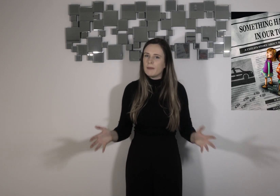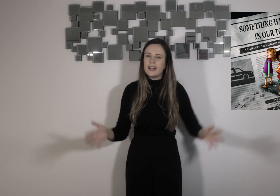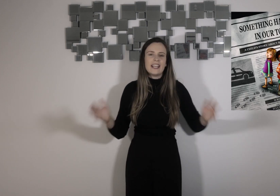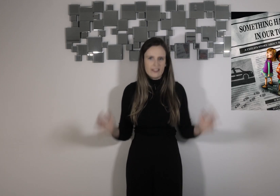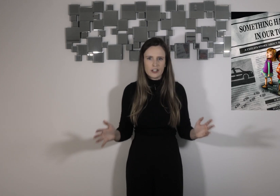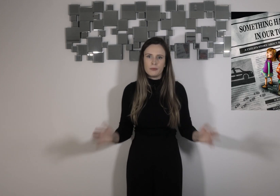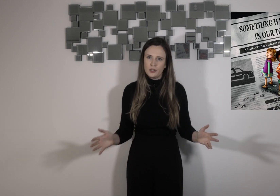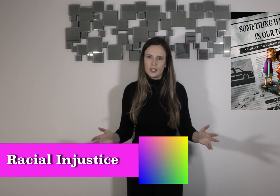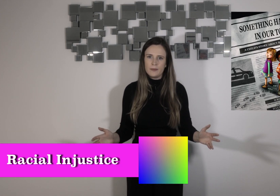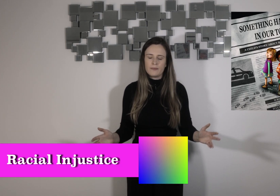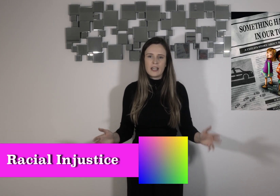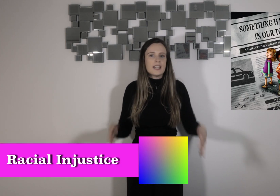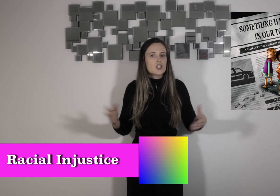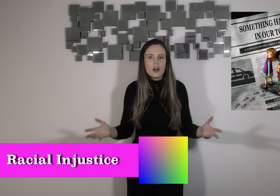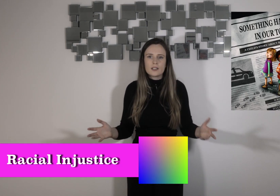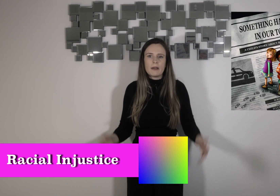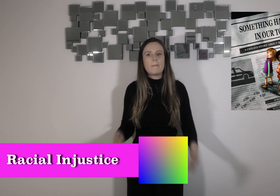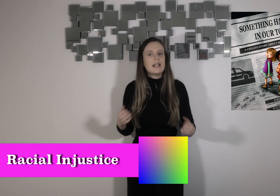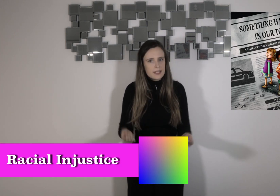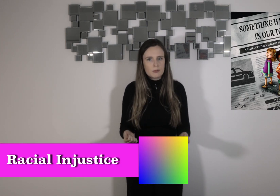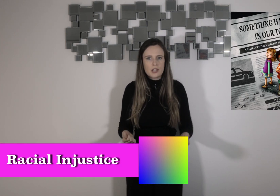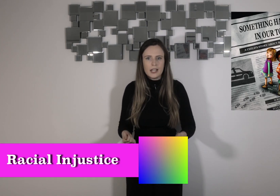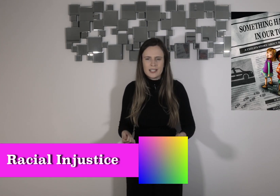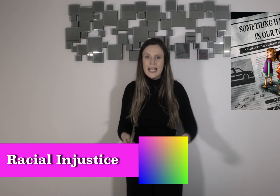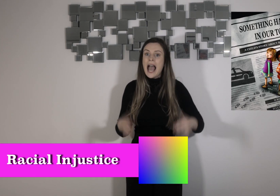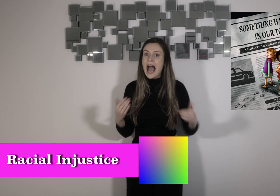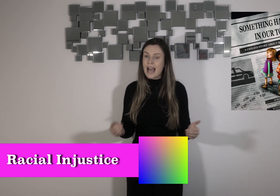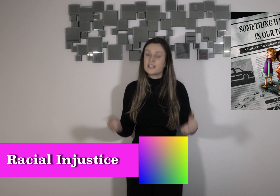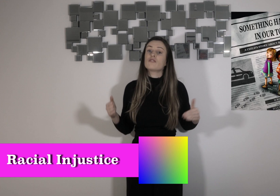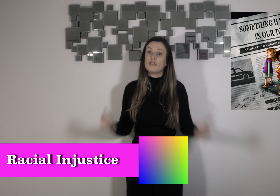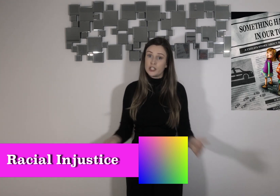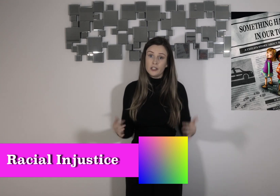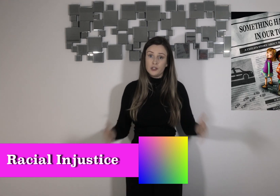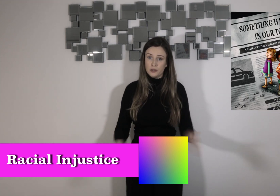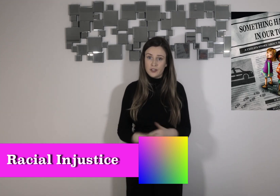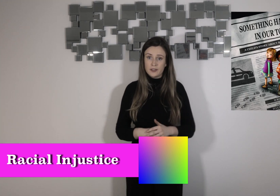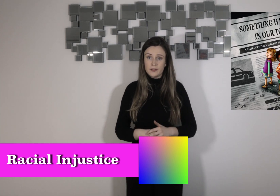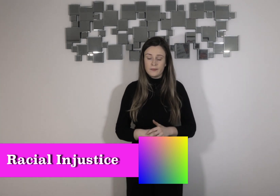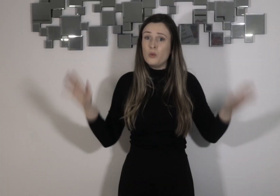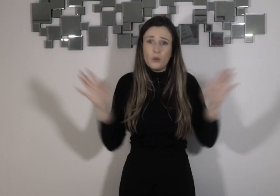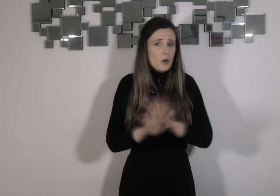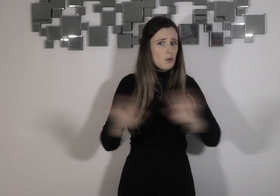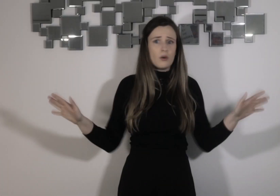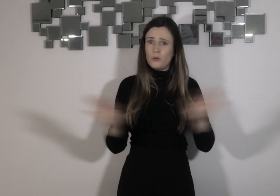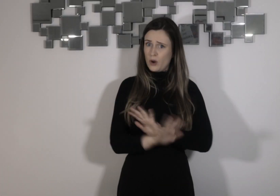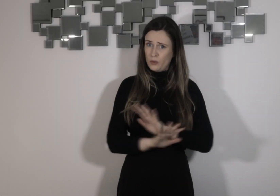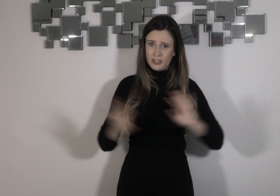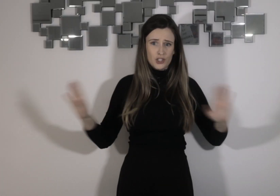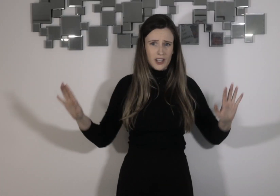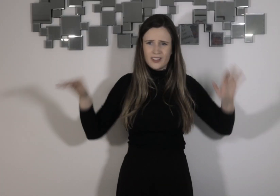man in their community. It talks about police brutality and racial injustice. Whoa, whoa, whoa, Ms. G,